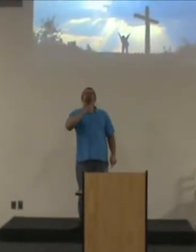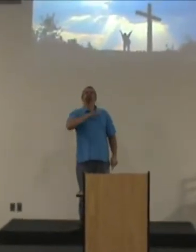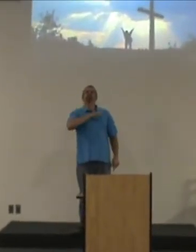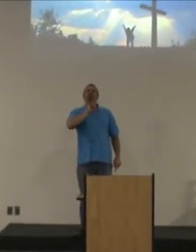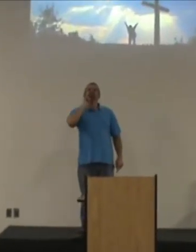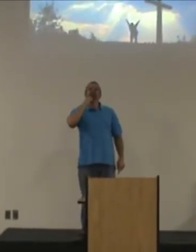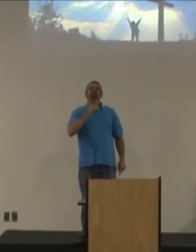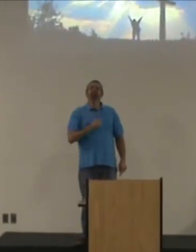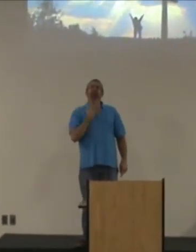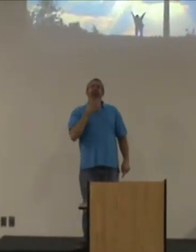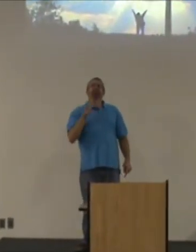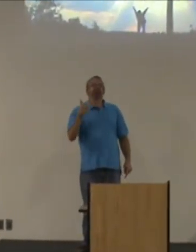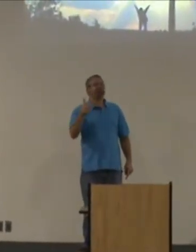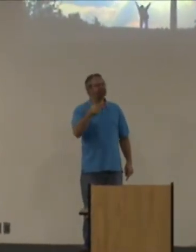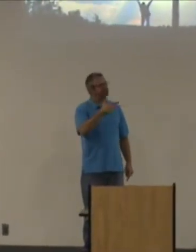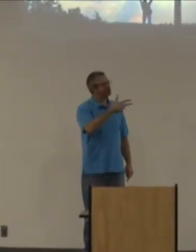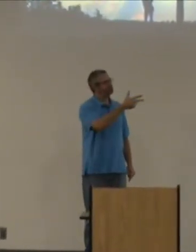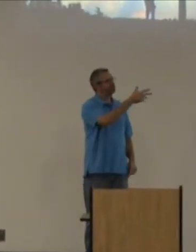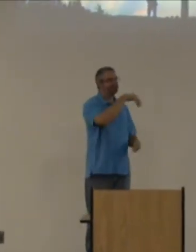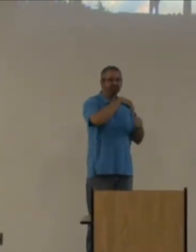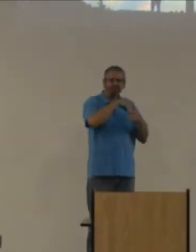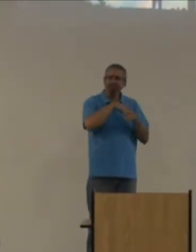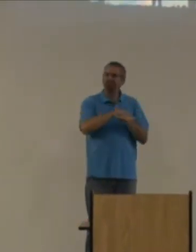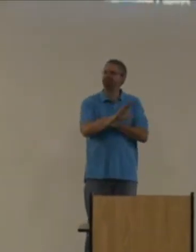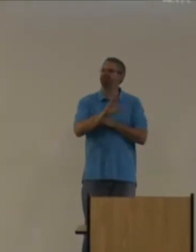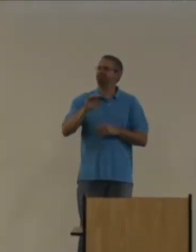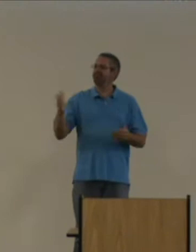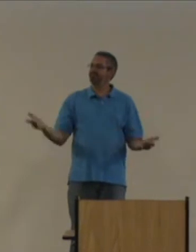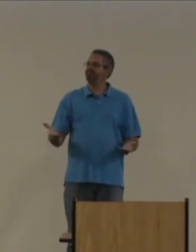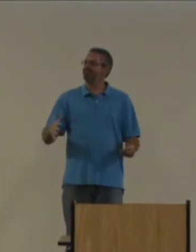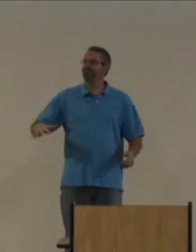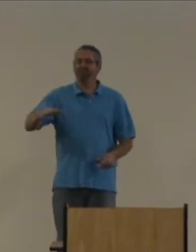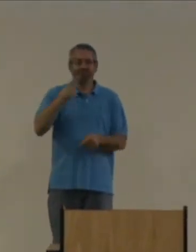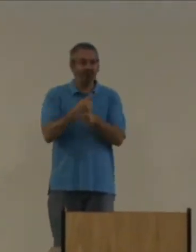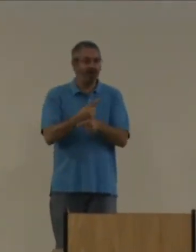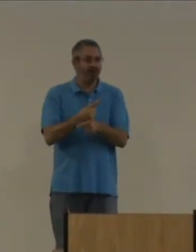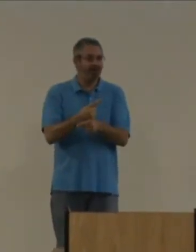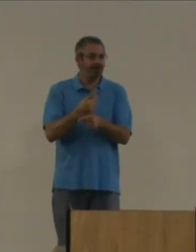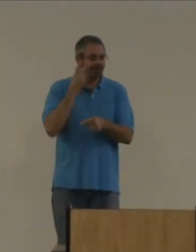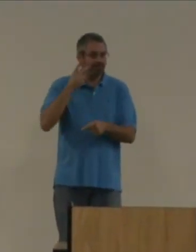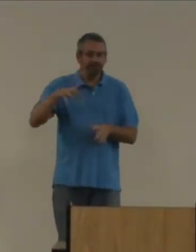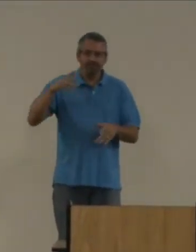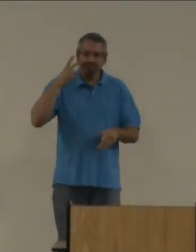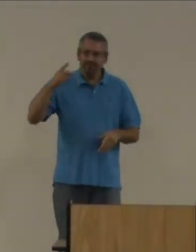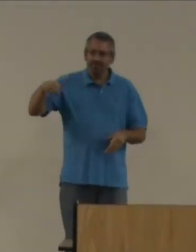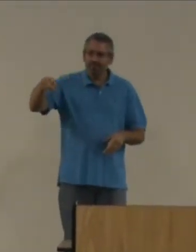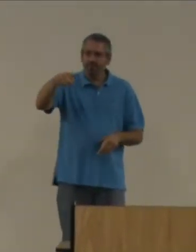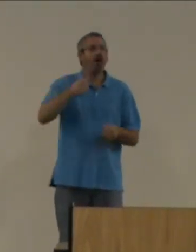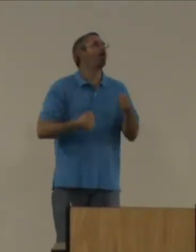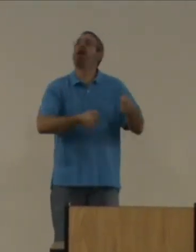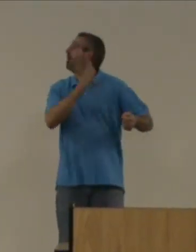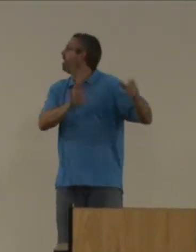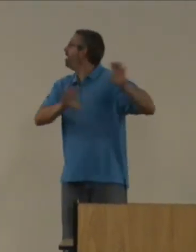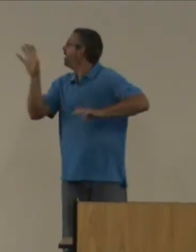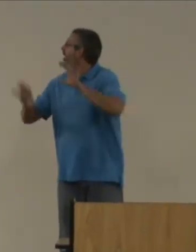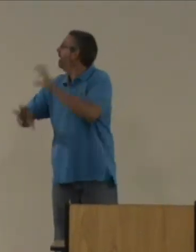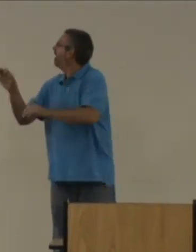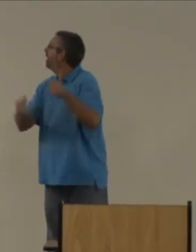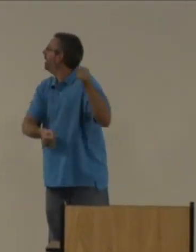Oh, wow, that's pretty cool. So I turned in, came in, and here we are. All right. Or did you drive right